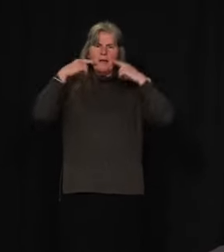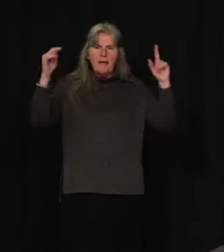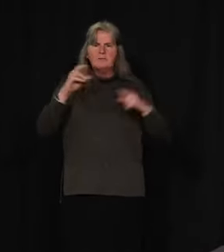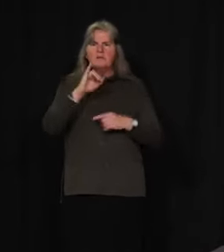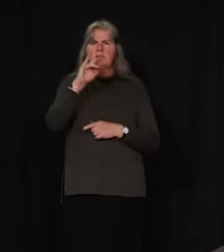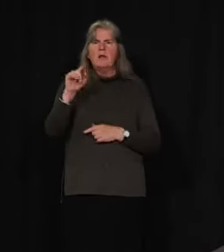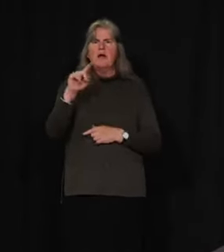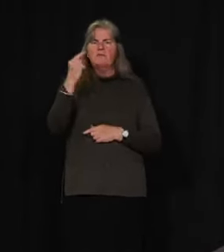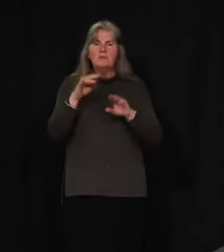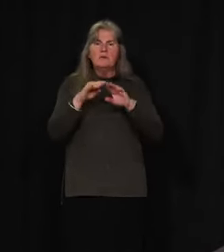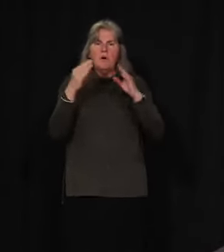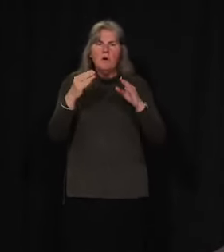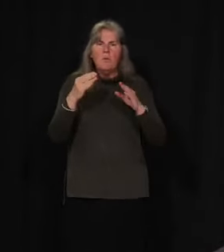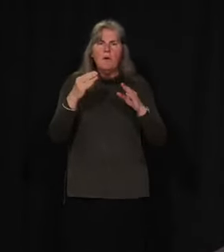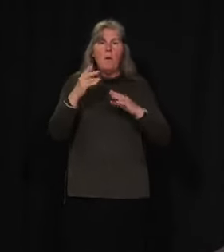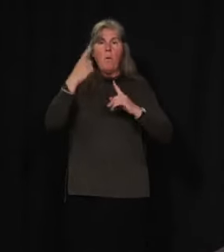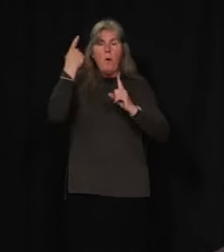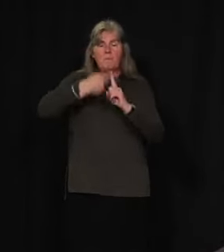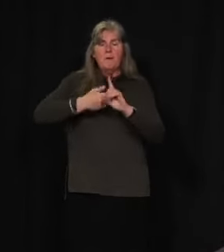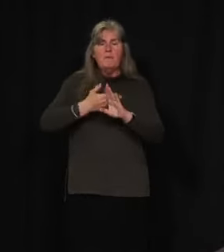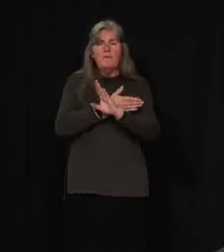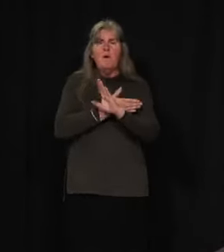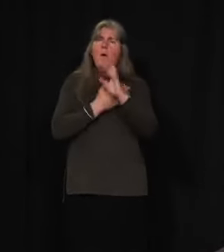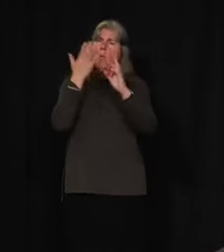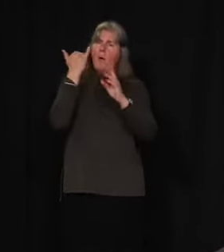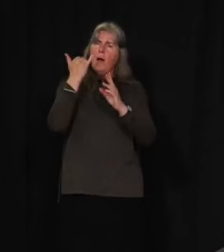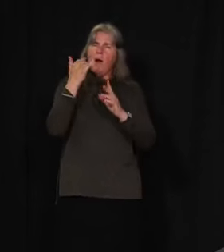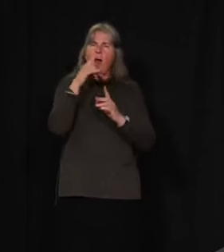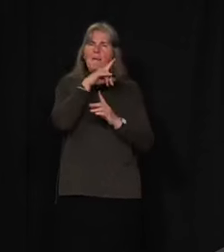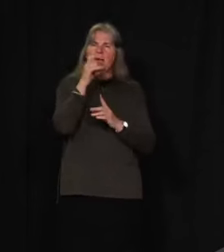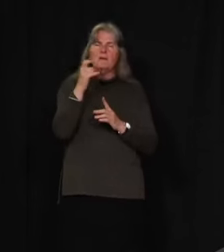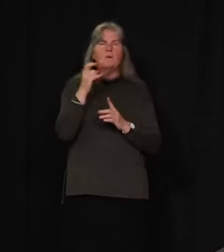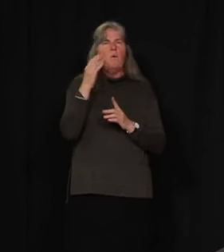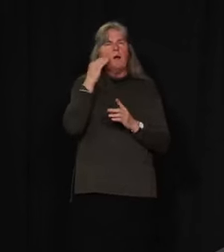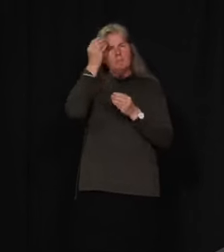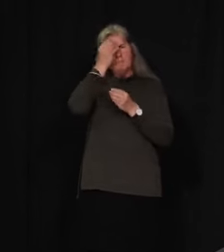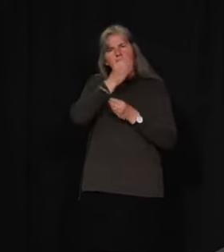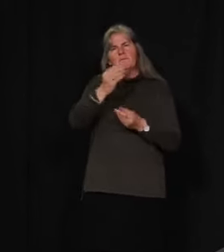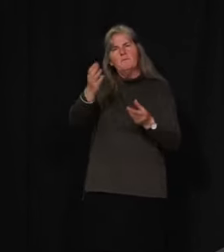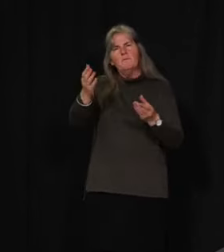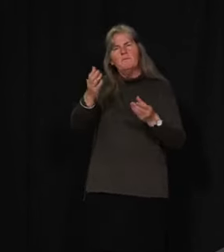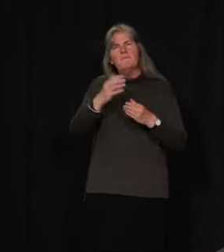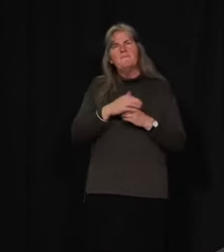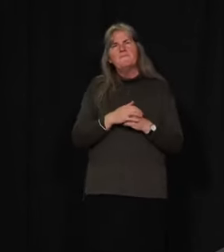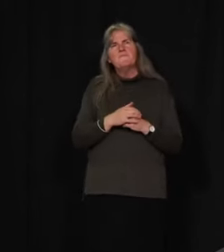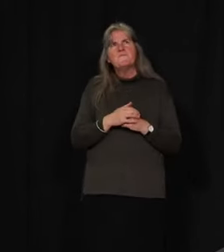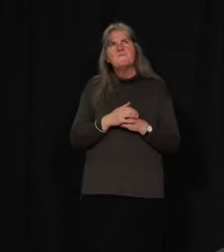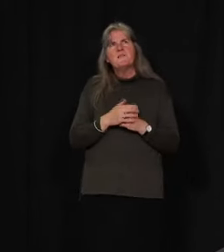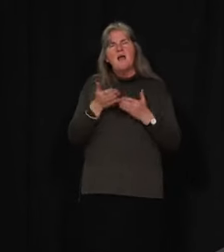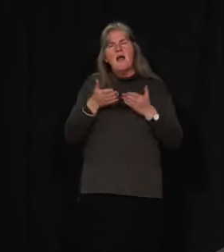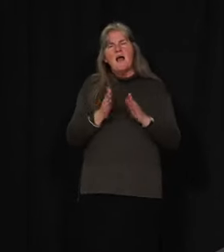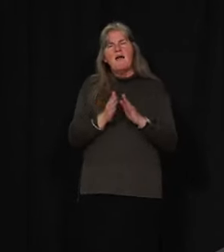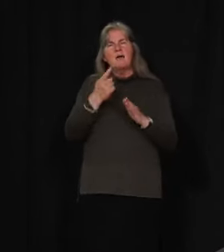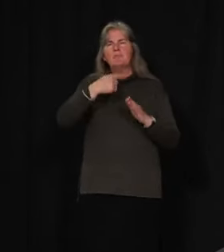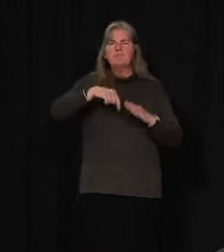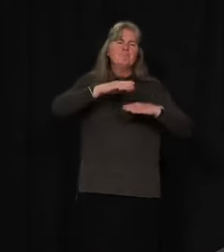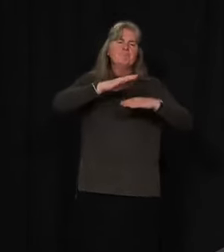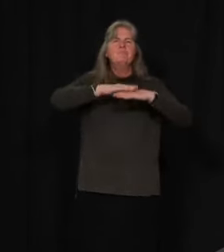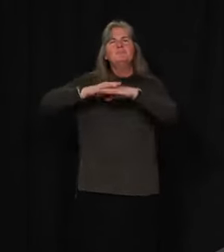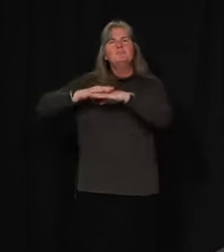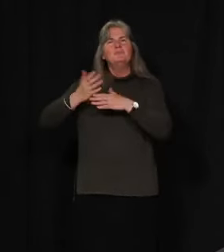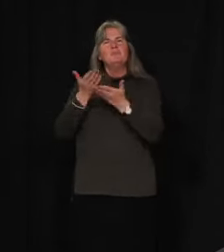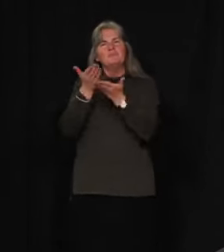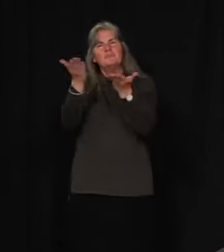we were asked to provide, you know, some insight into, I guess, give adequate warning that this